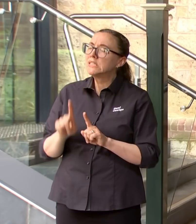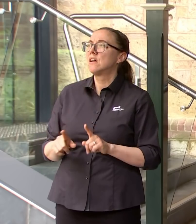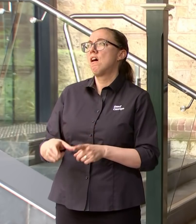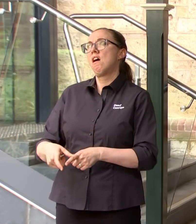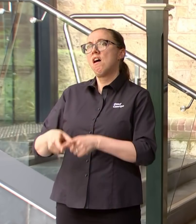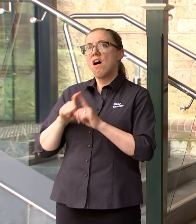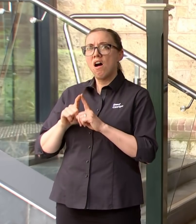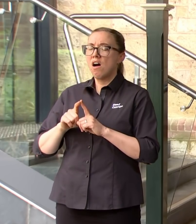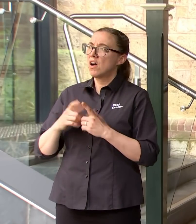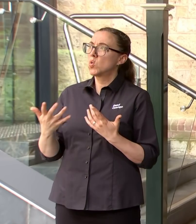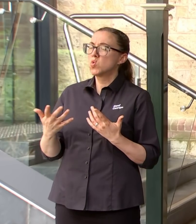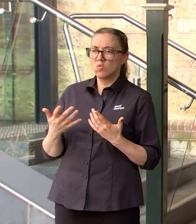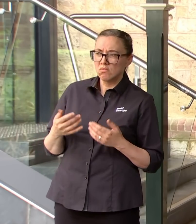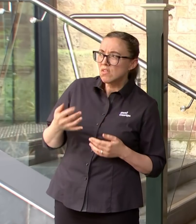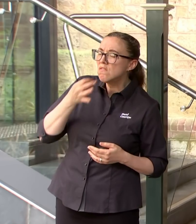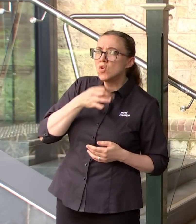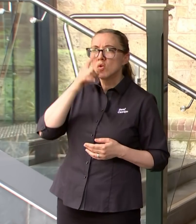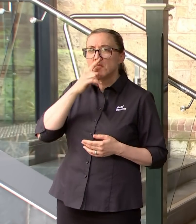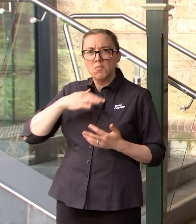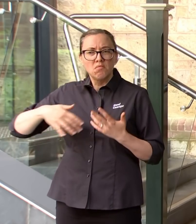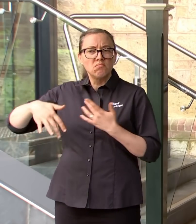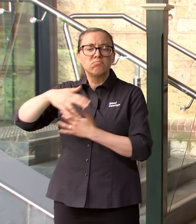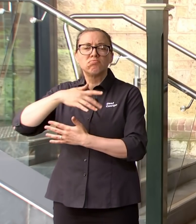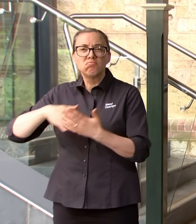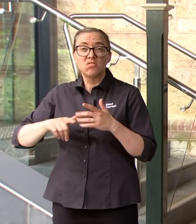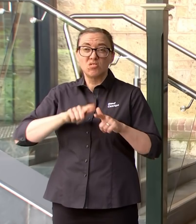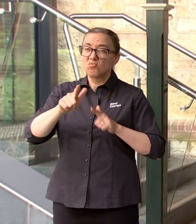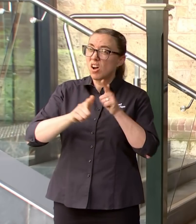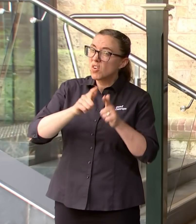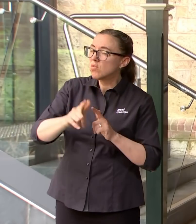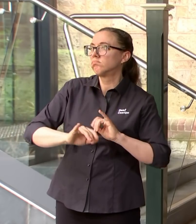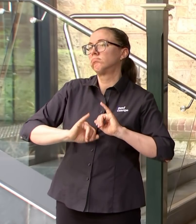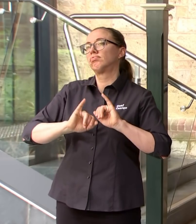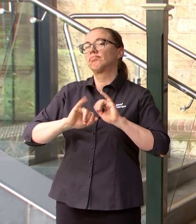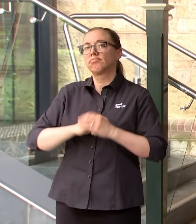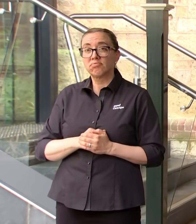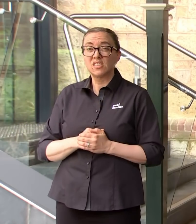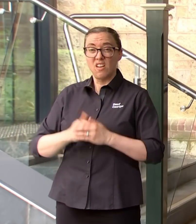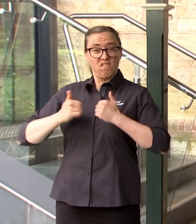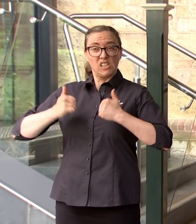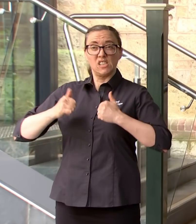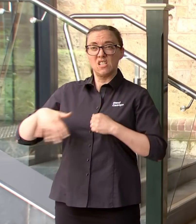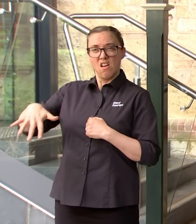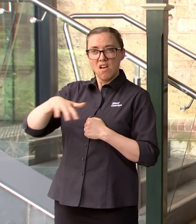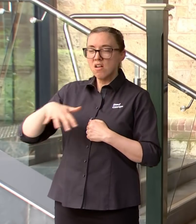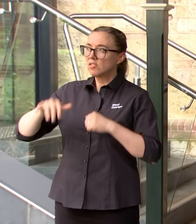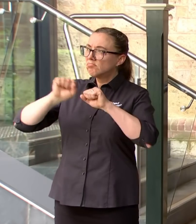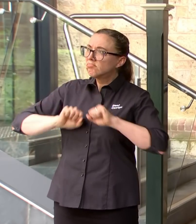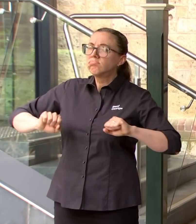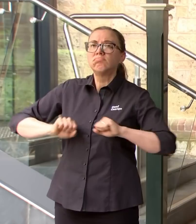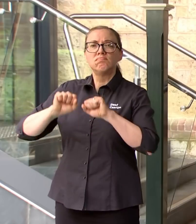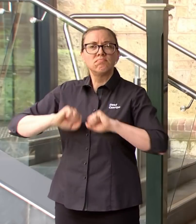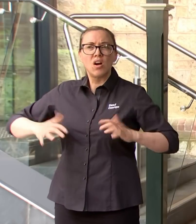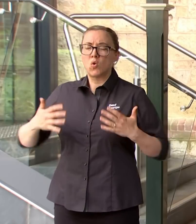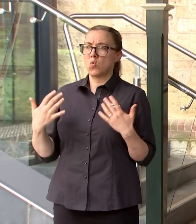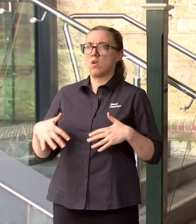hospitality and it's of course uh the fitness sector at the moment we've just put out a range of supports for those